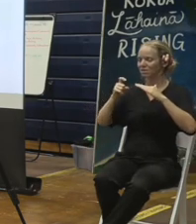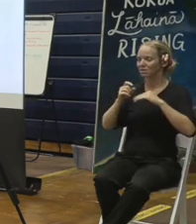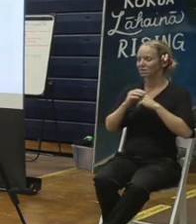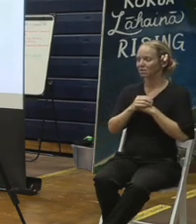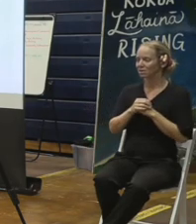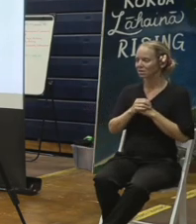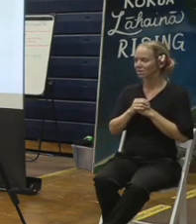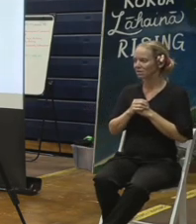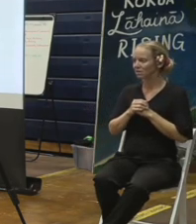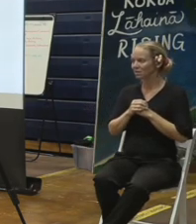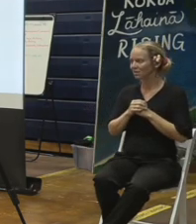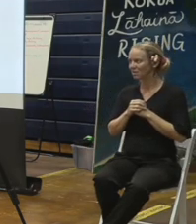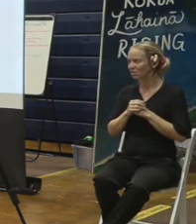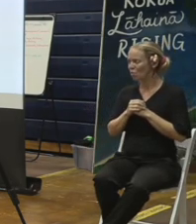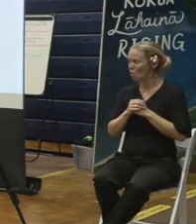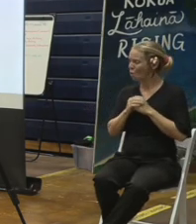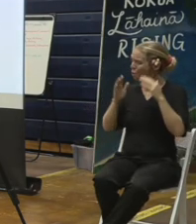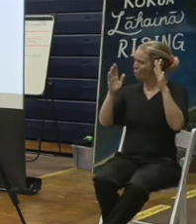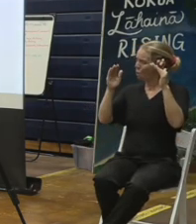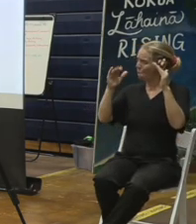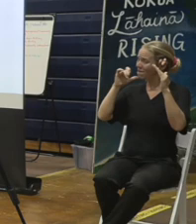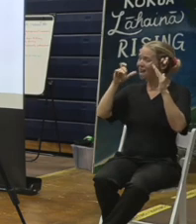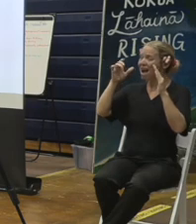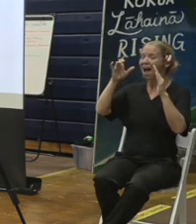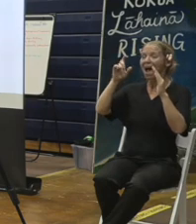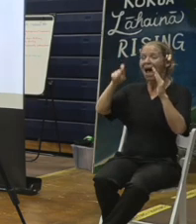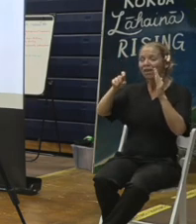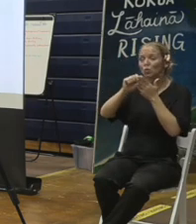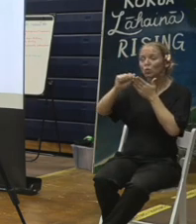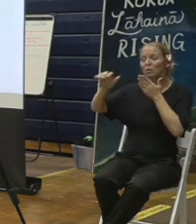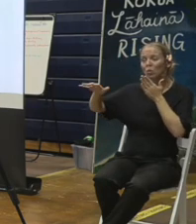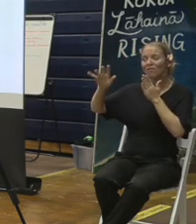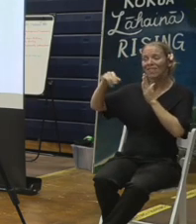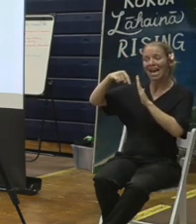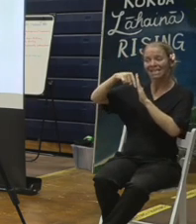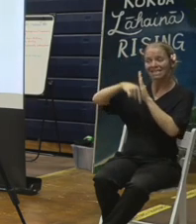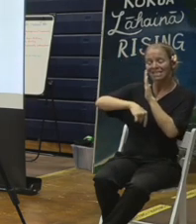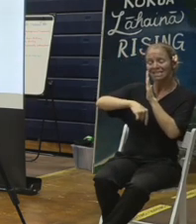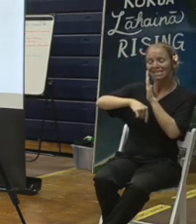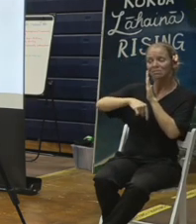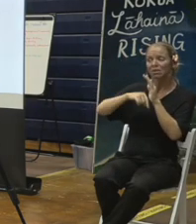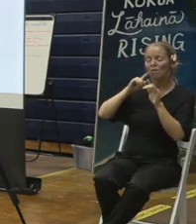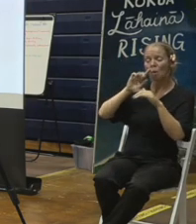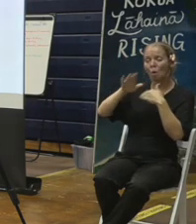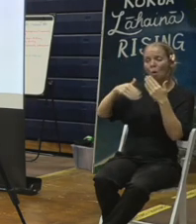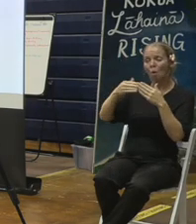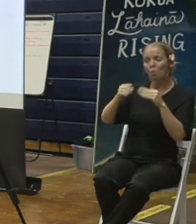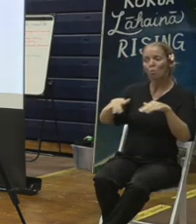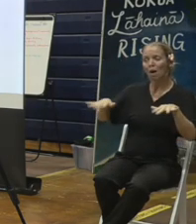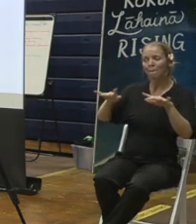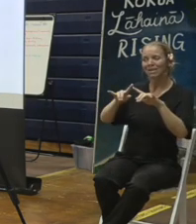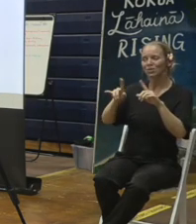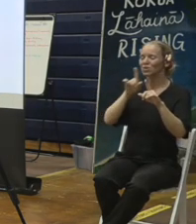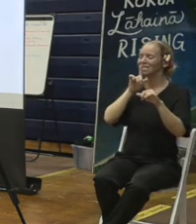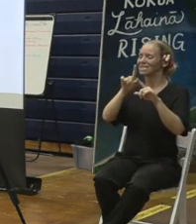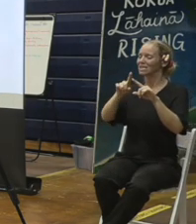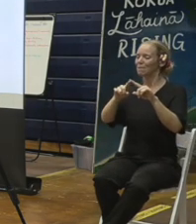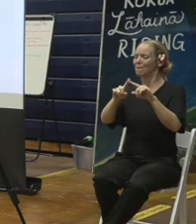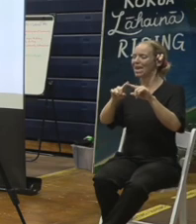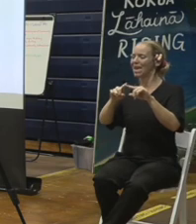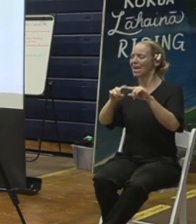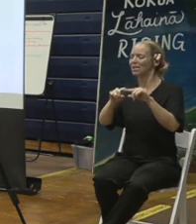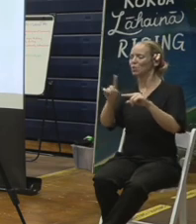we won't have to go that far on all properties for sure. I mean, we're hopeful that it won't be